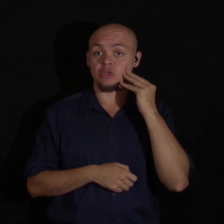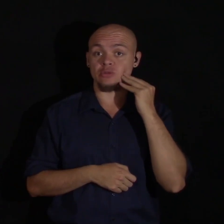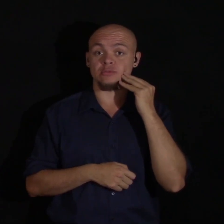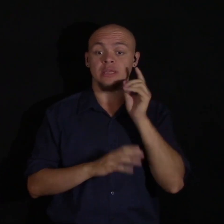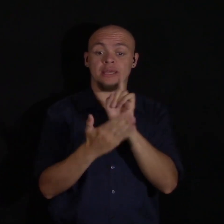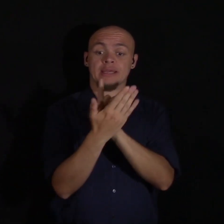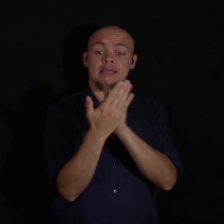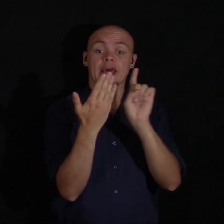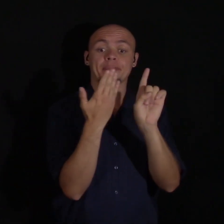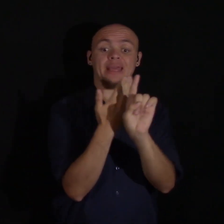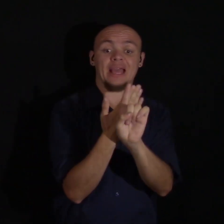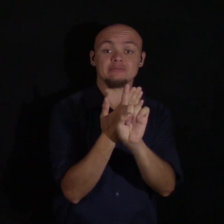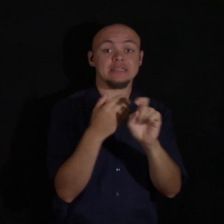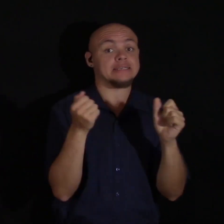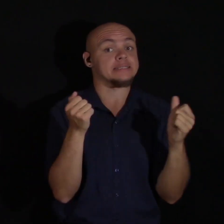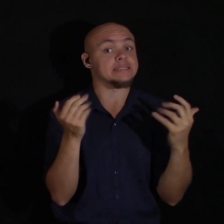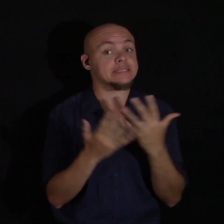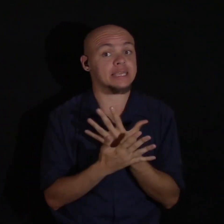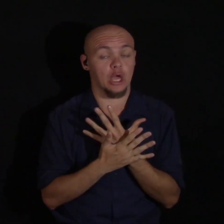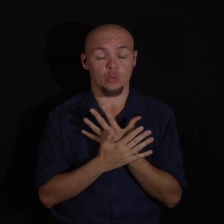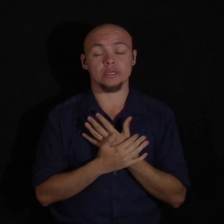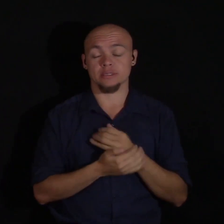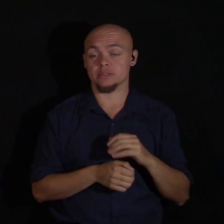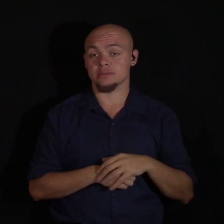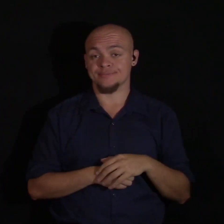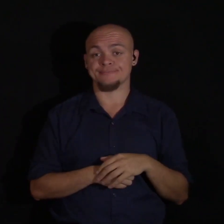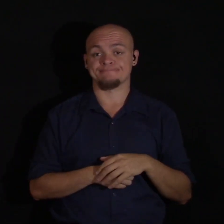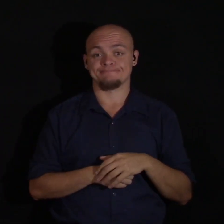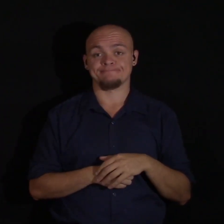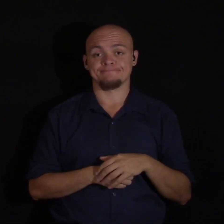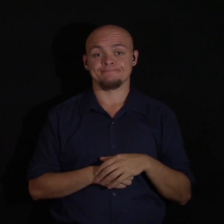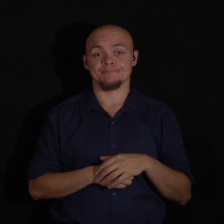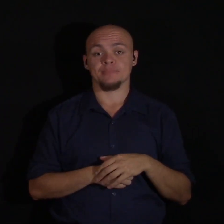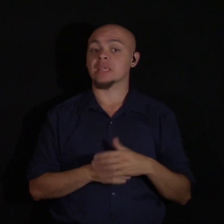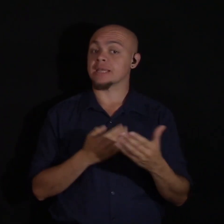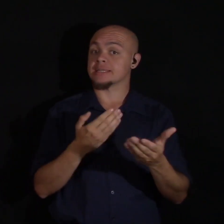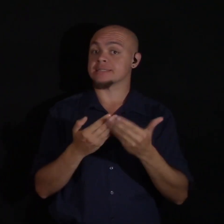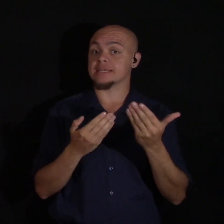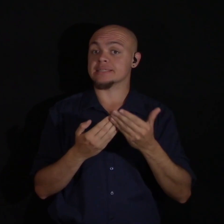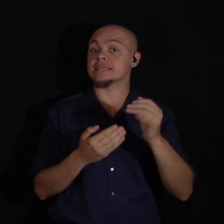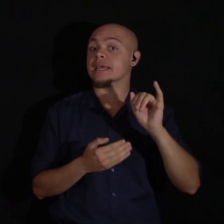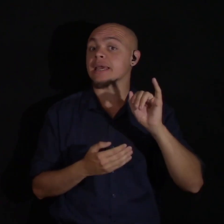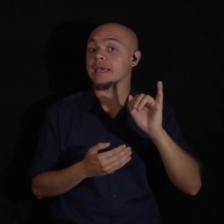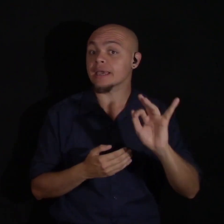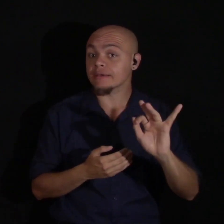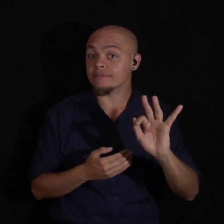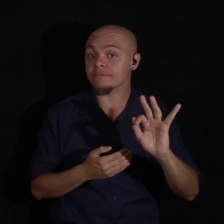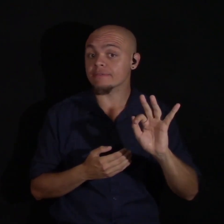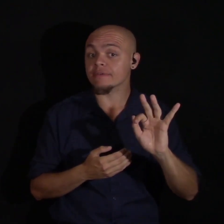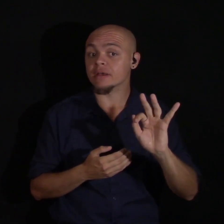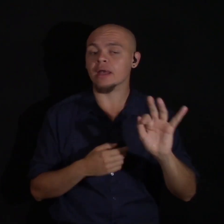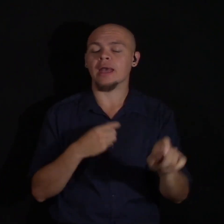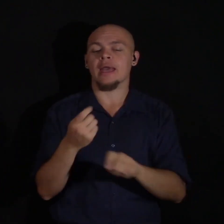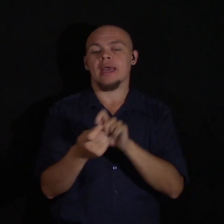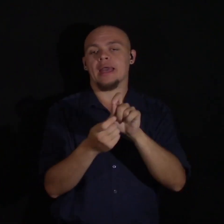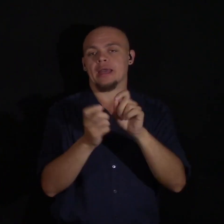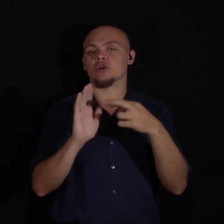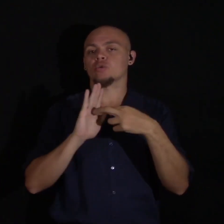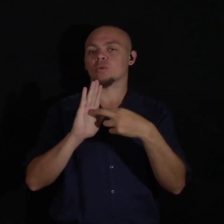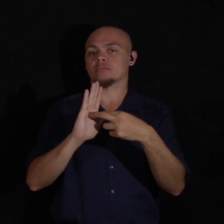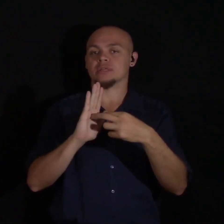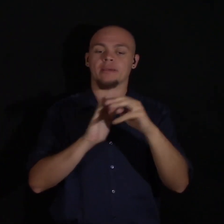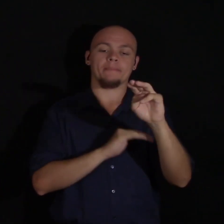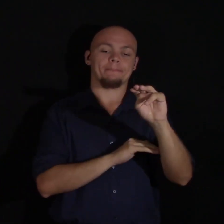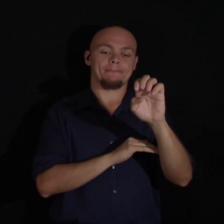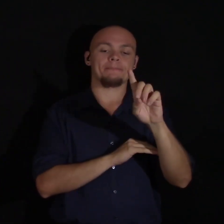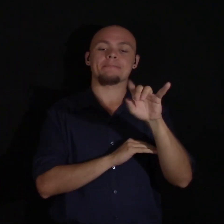scary. And it can be made a lot easier if accurate representation in media